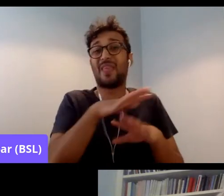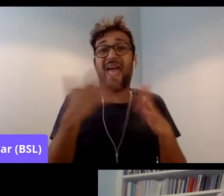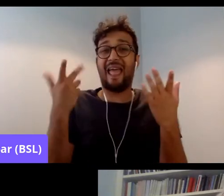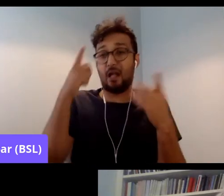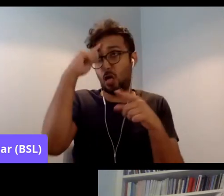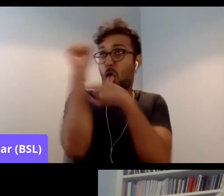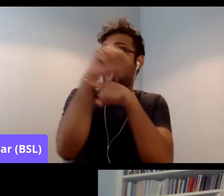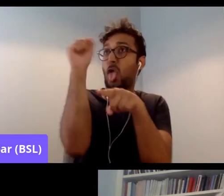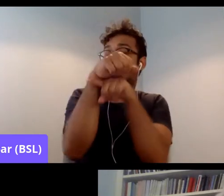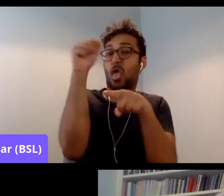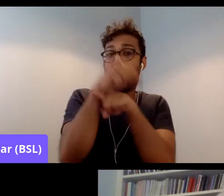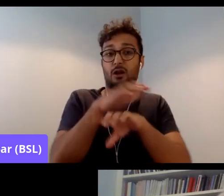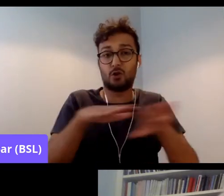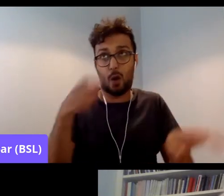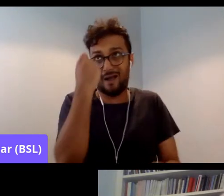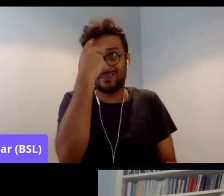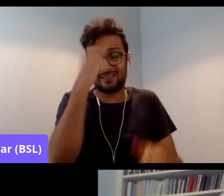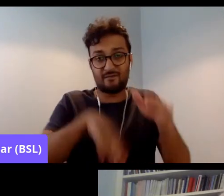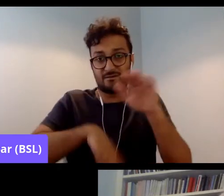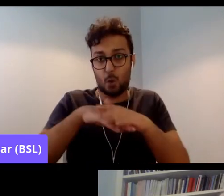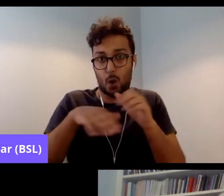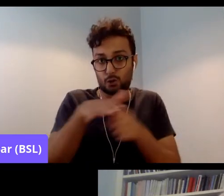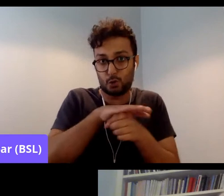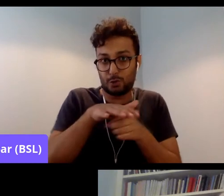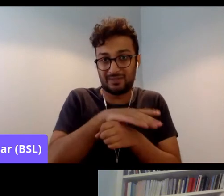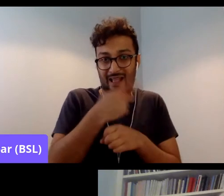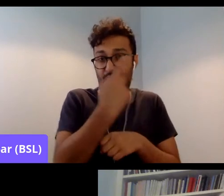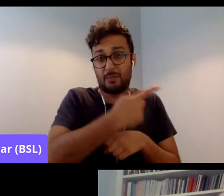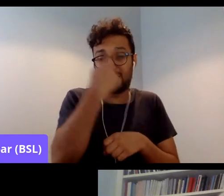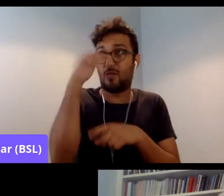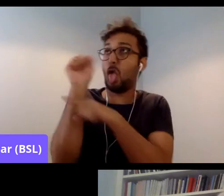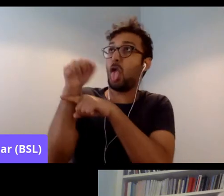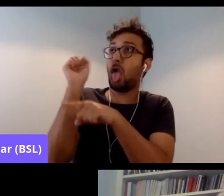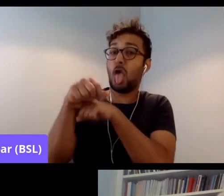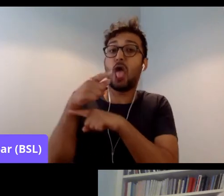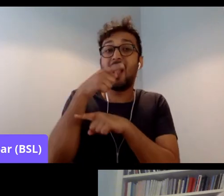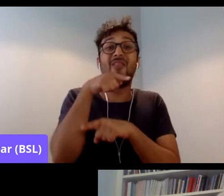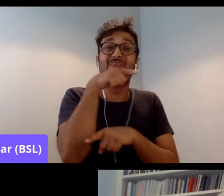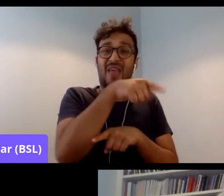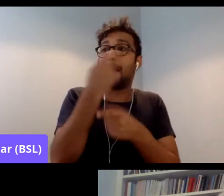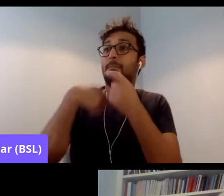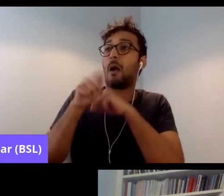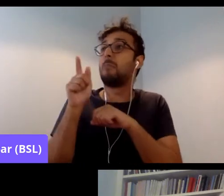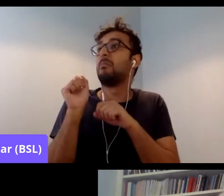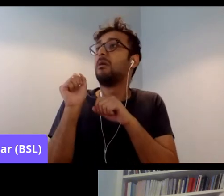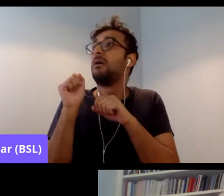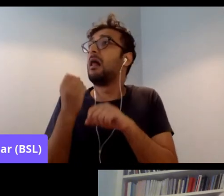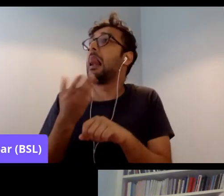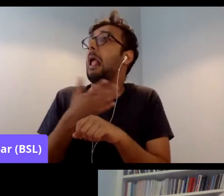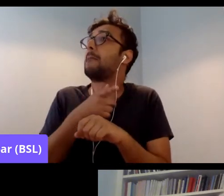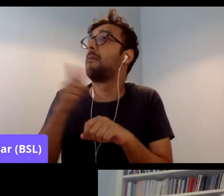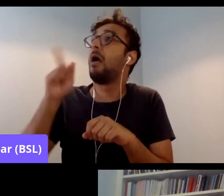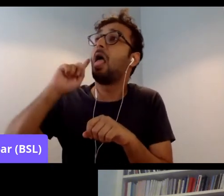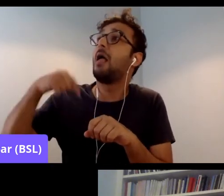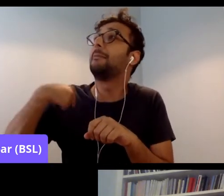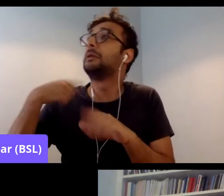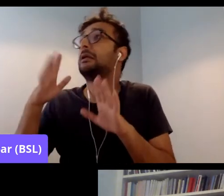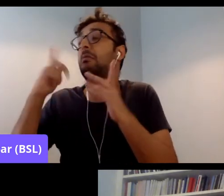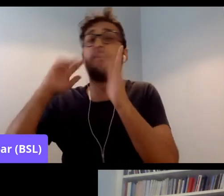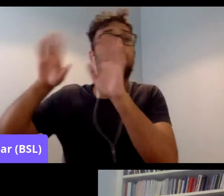circumstances into the arms of the hard right, because they feel that labor is not listening to them.